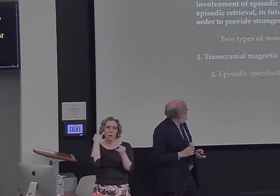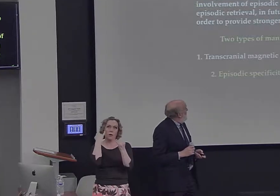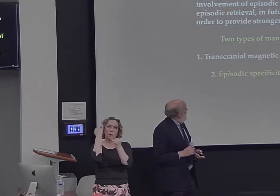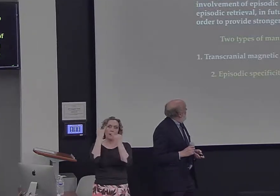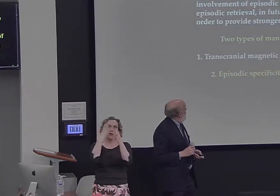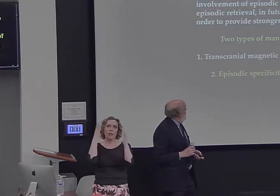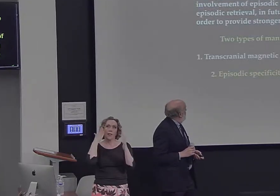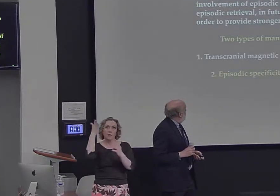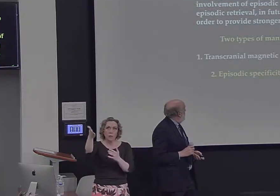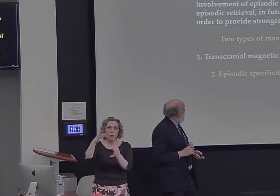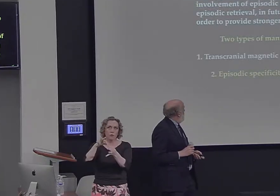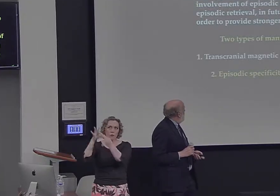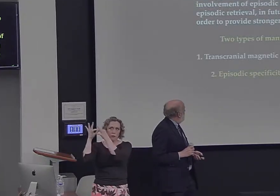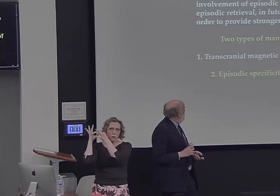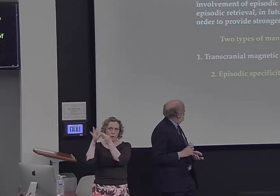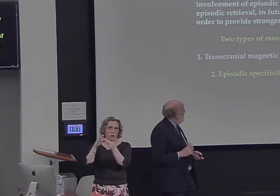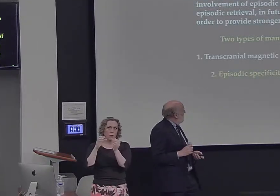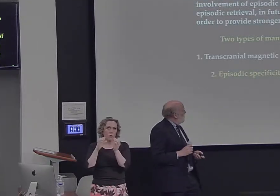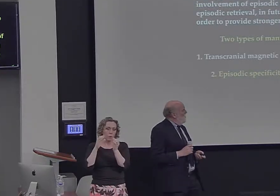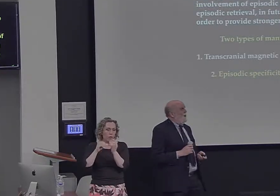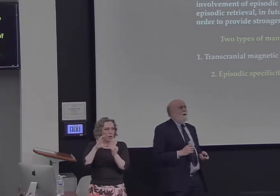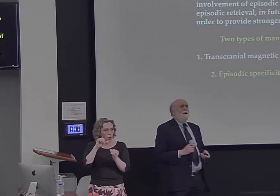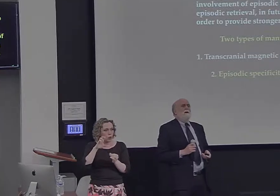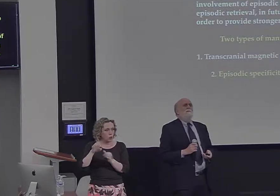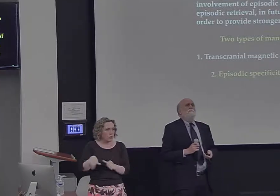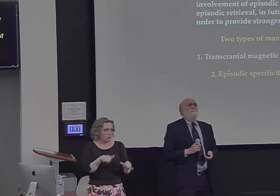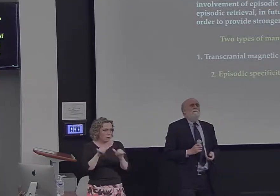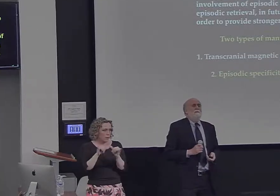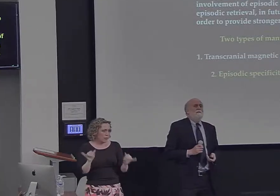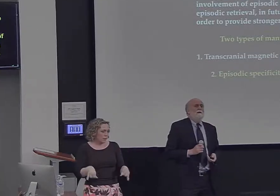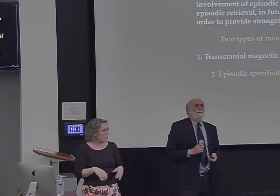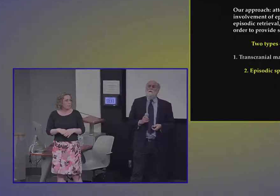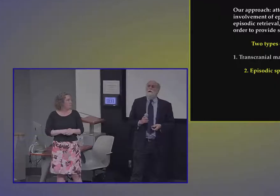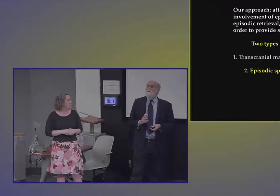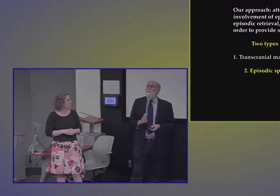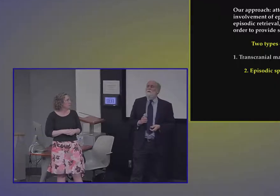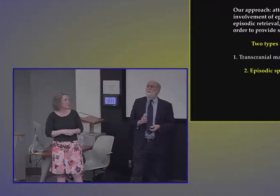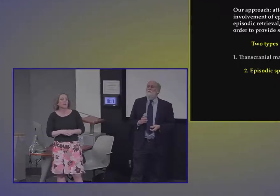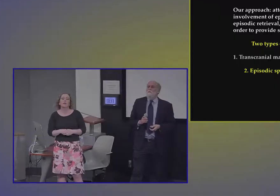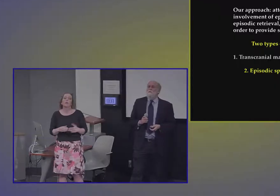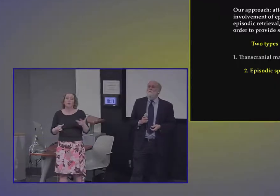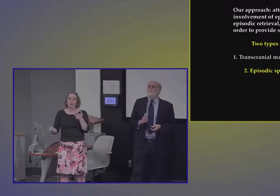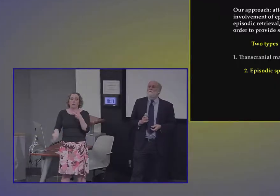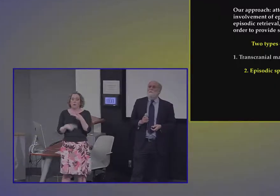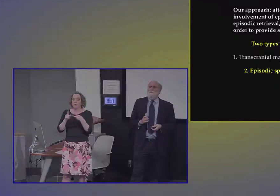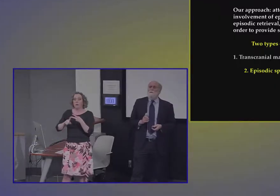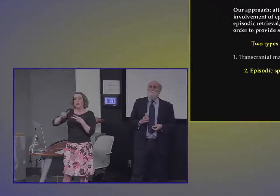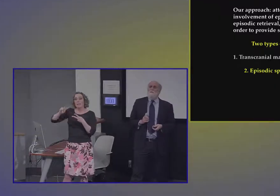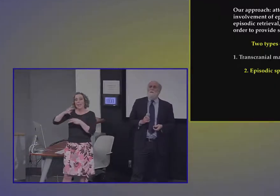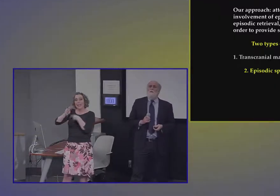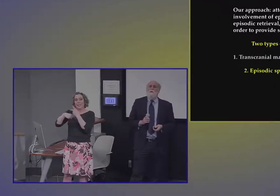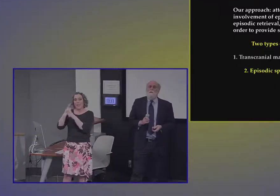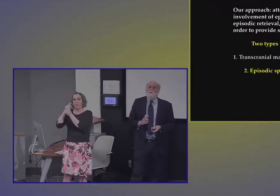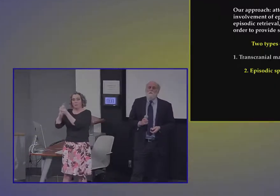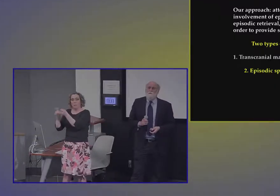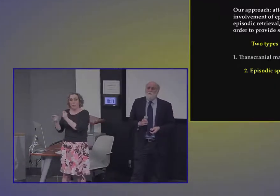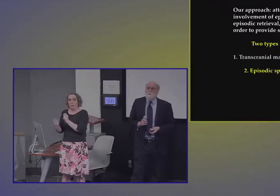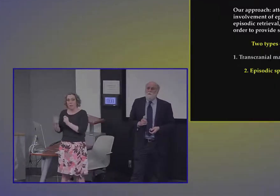Okay, let's now move on to a second kind of manipulation and it's a procedure we've been using a